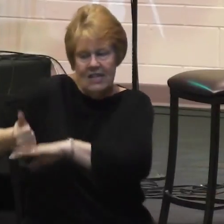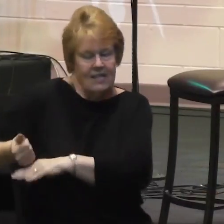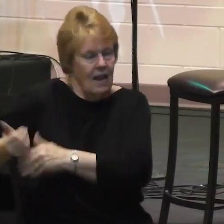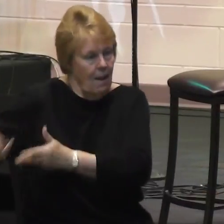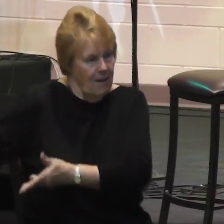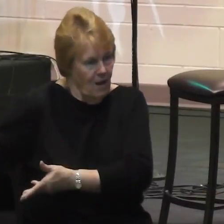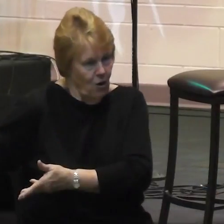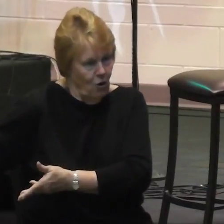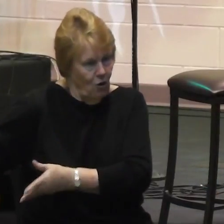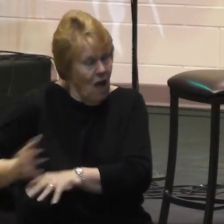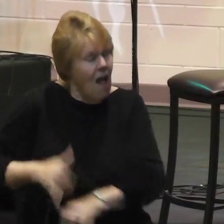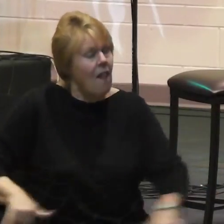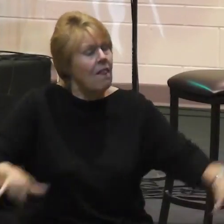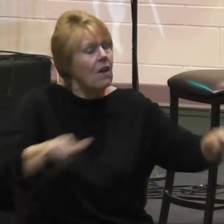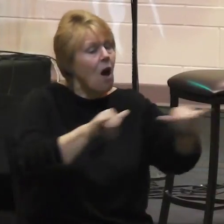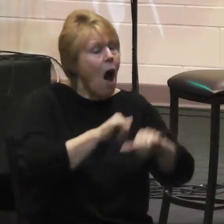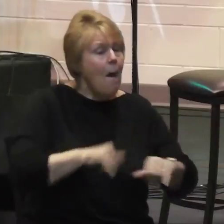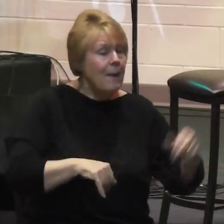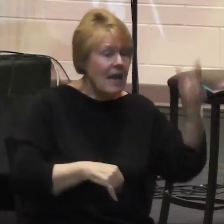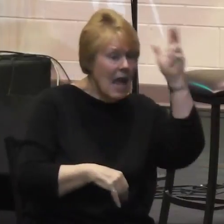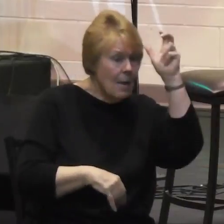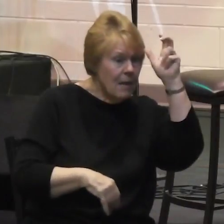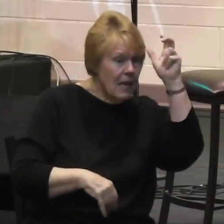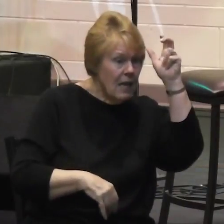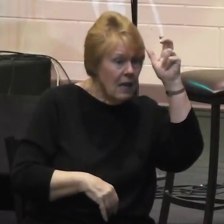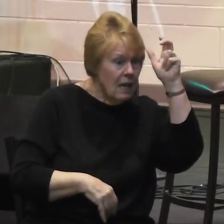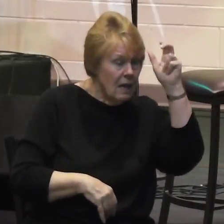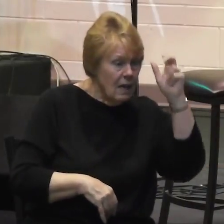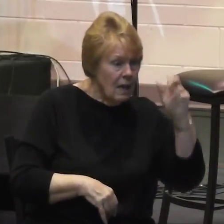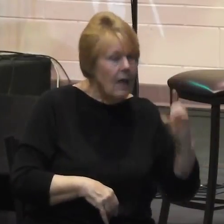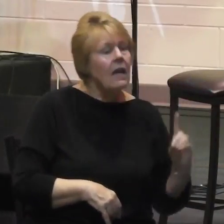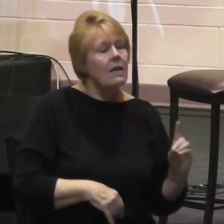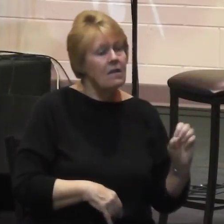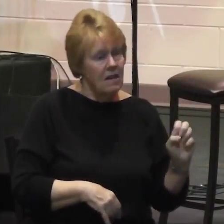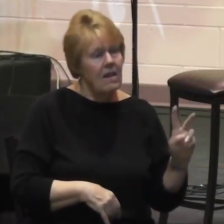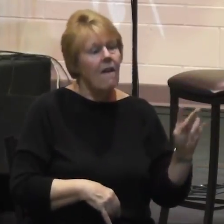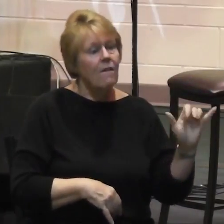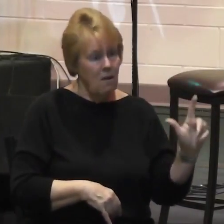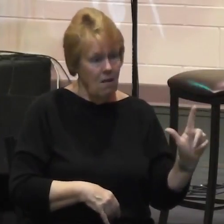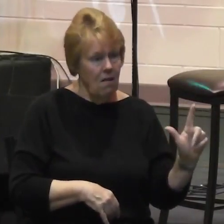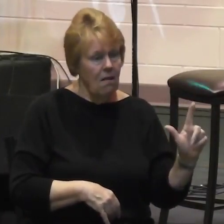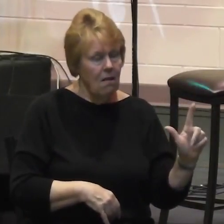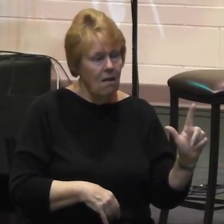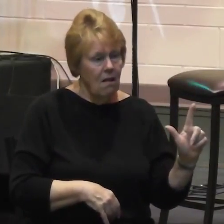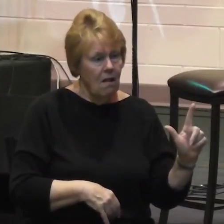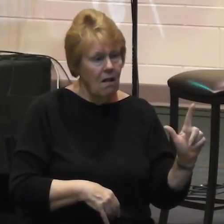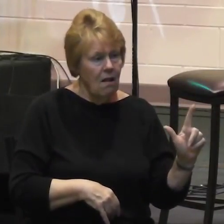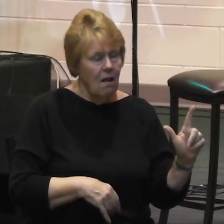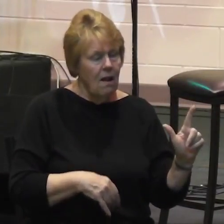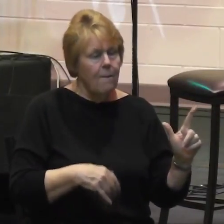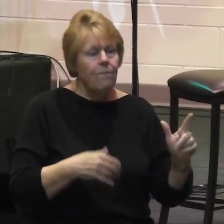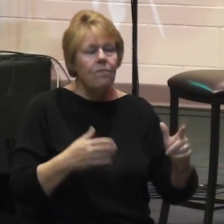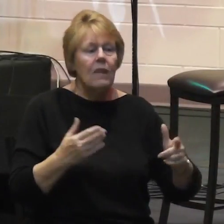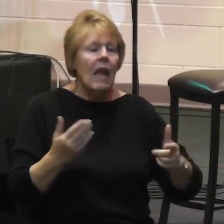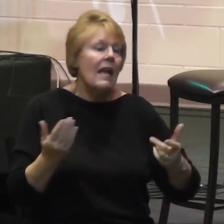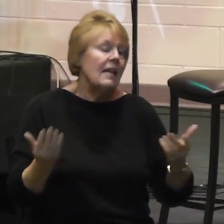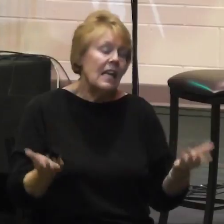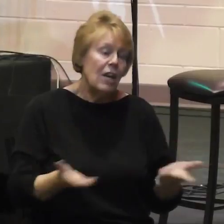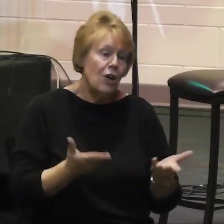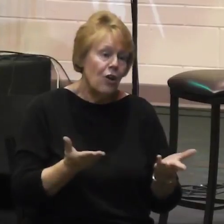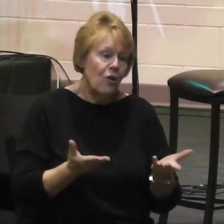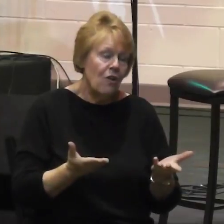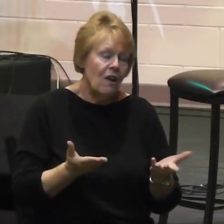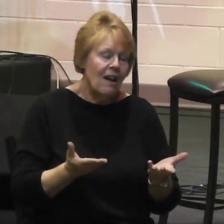enemy is the devil. And where as Centennial Covenant Church you can send a thousand to flight,